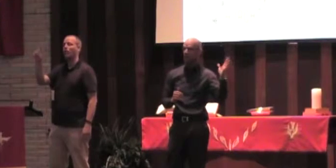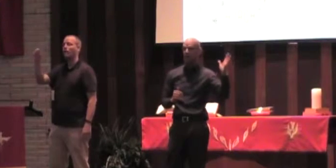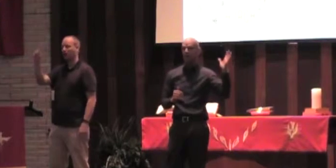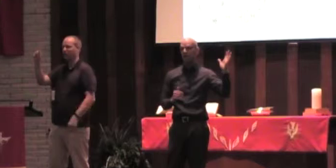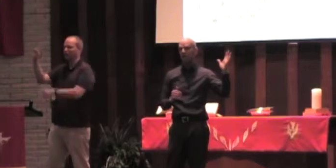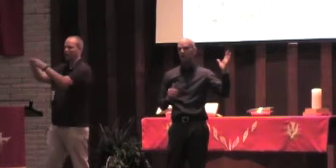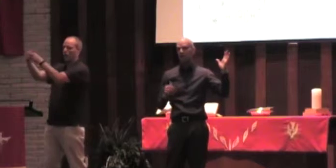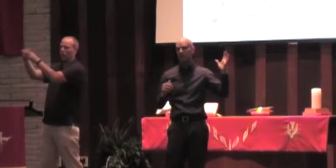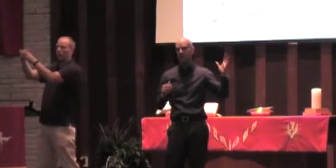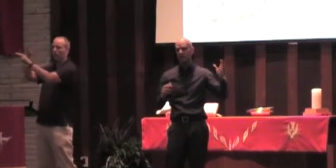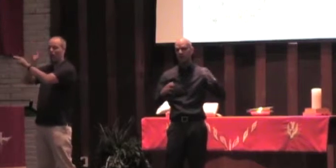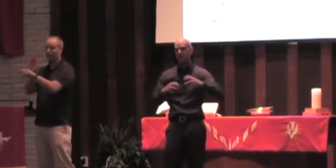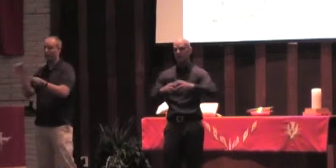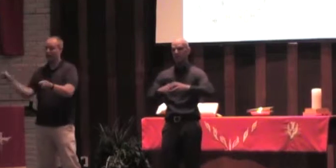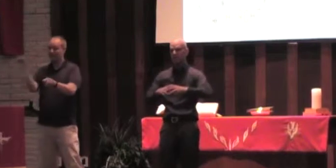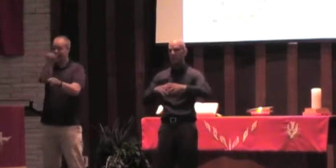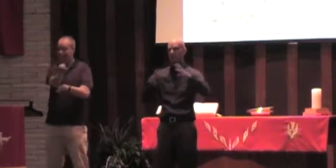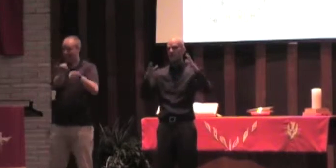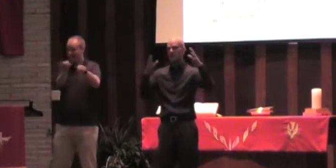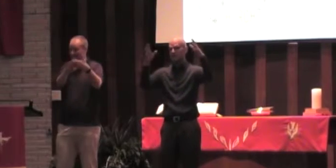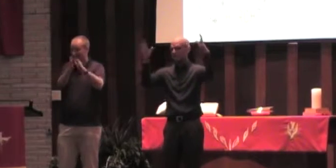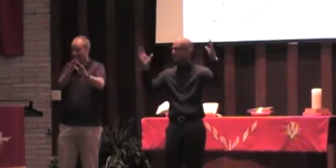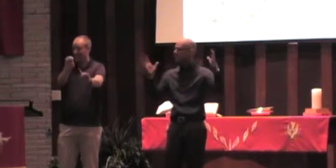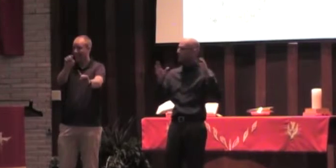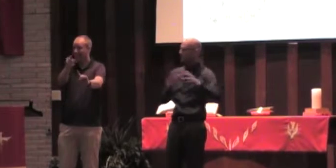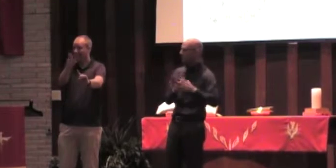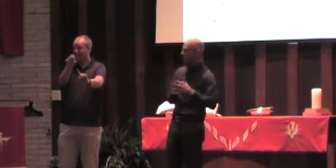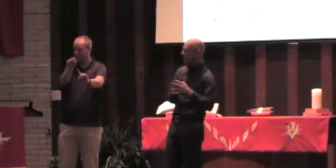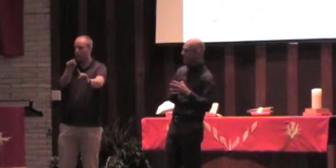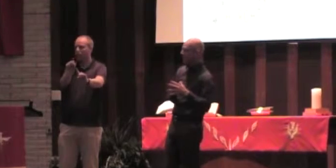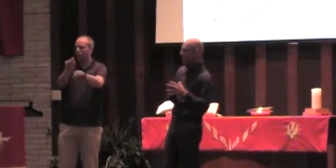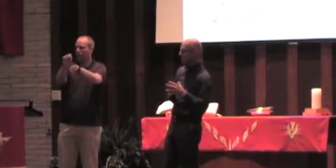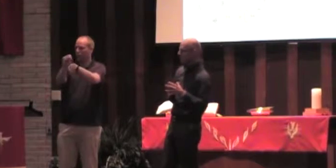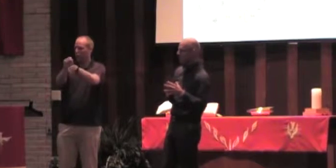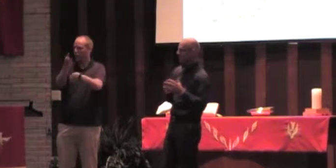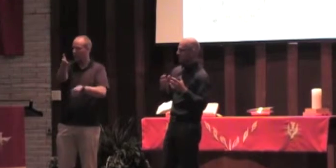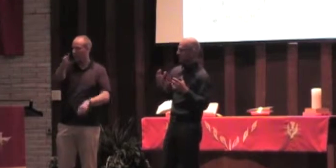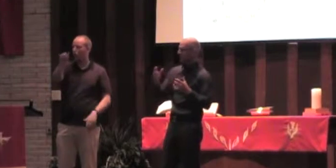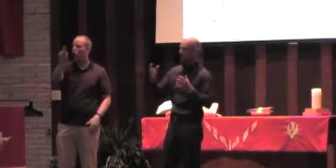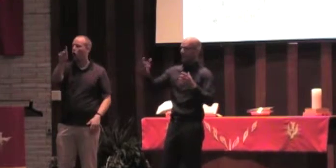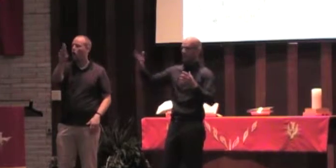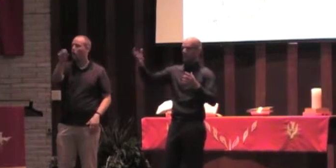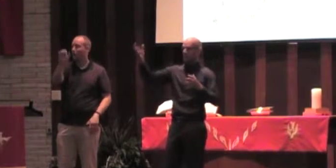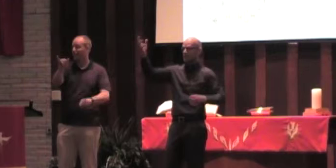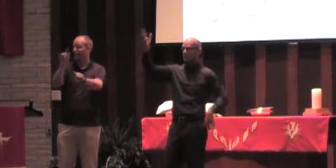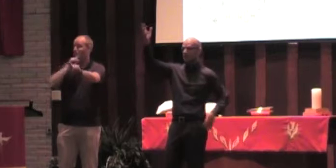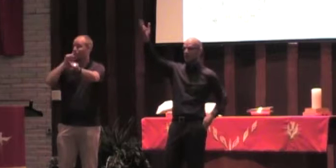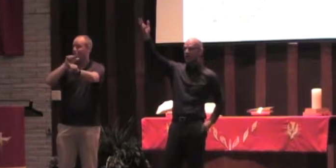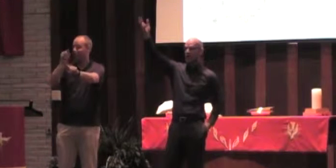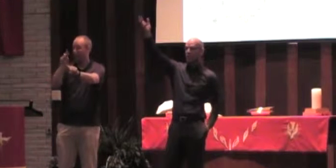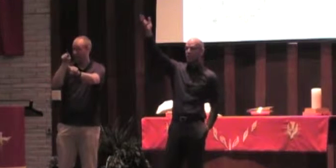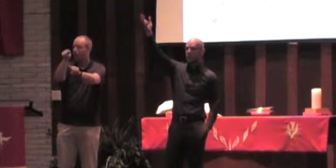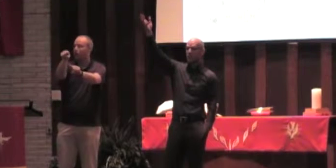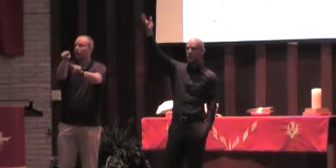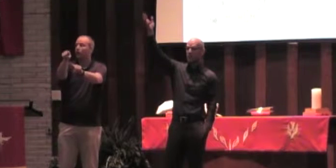Ephesus, if you go today to the temple of Artemis, it was generally a,